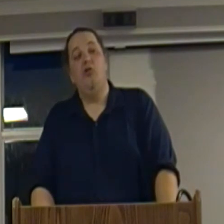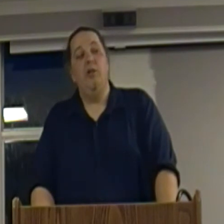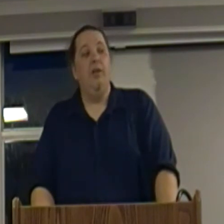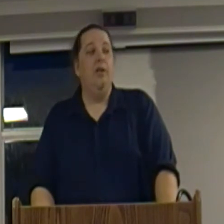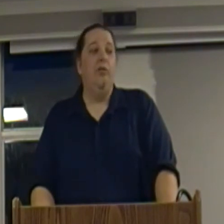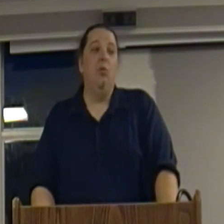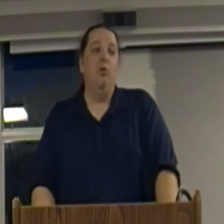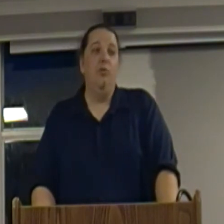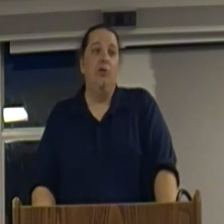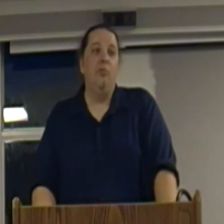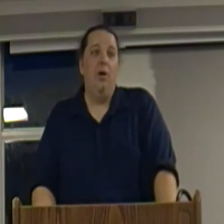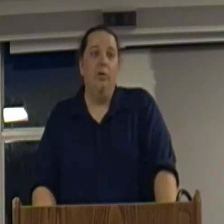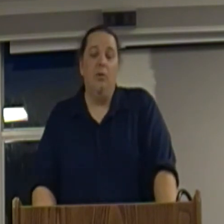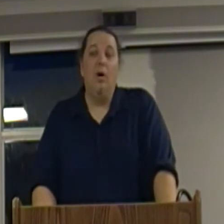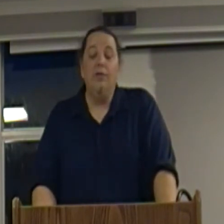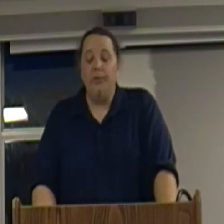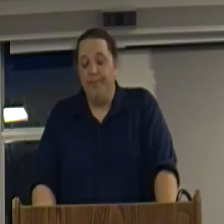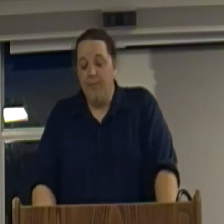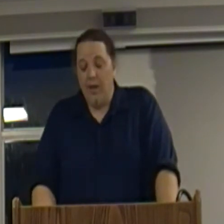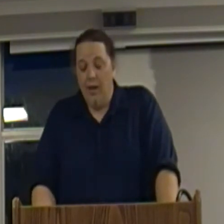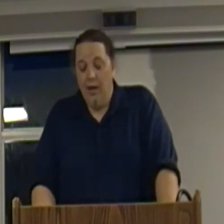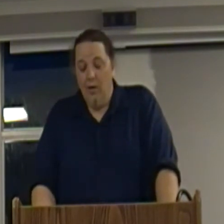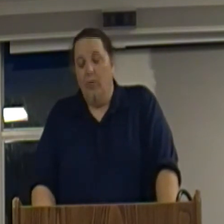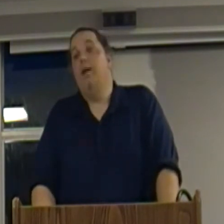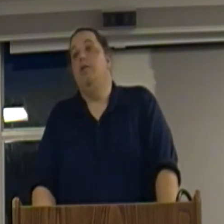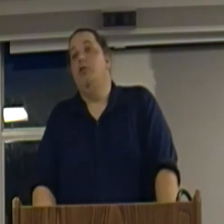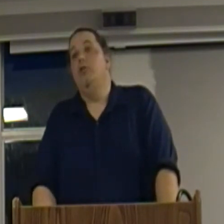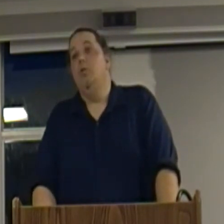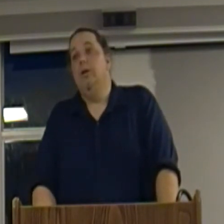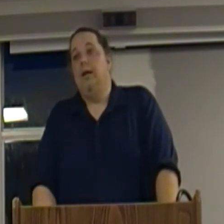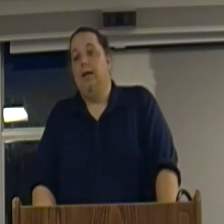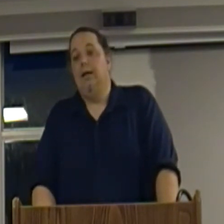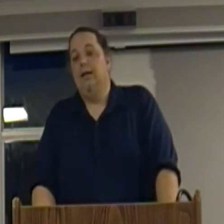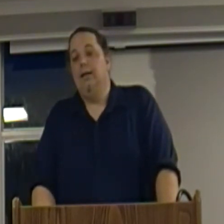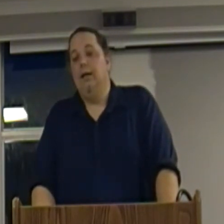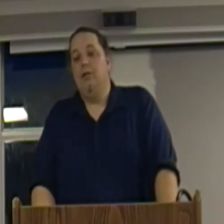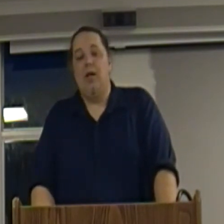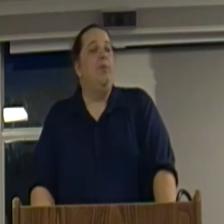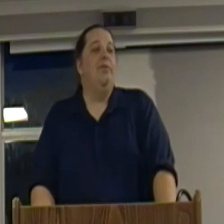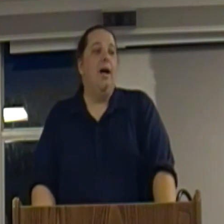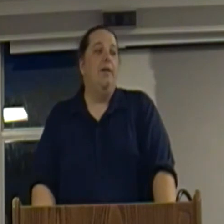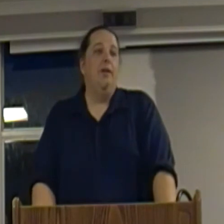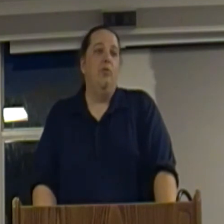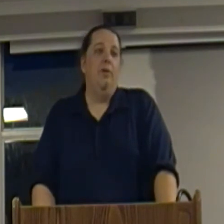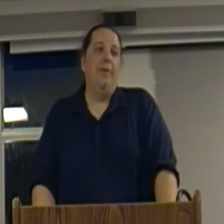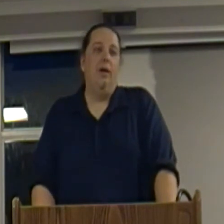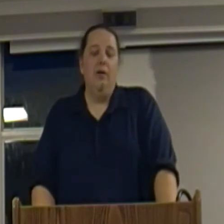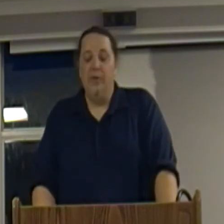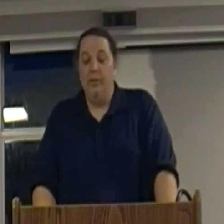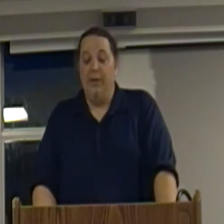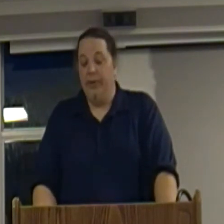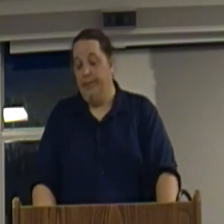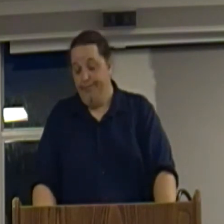ocean, thinking the world was much smaller than it was. Ran into a couple of continents with about 100 million people in them.